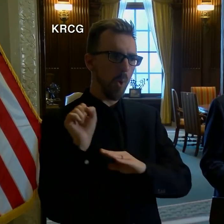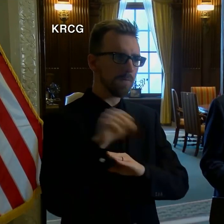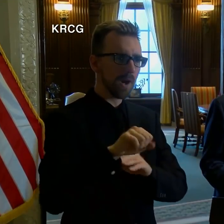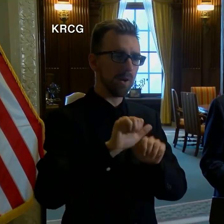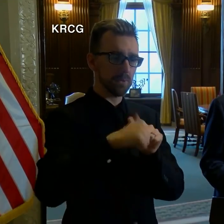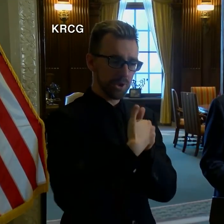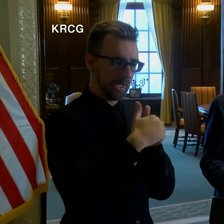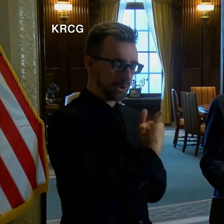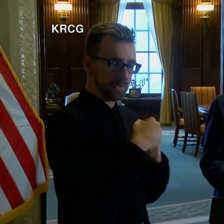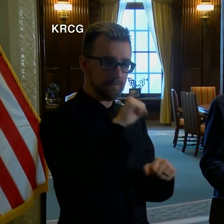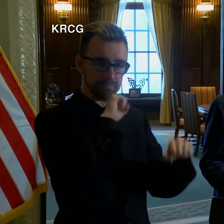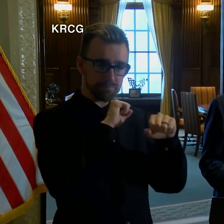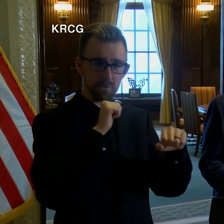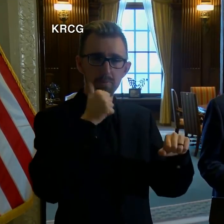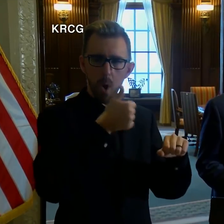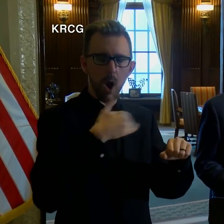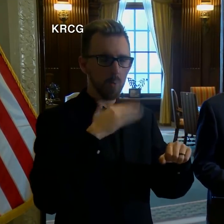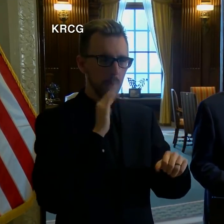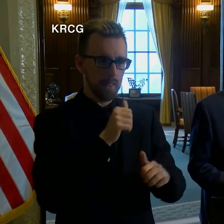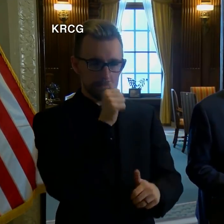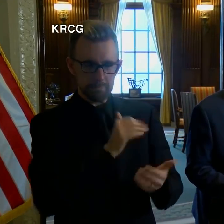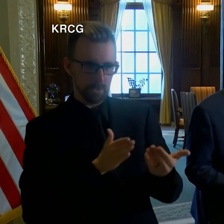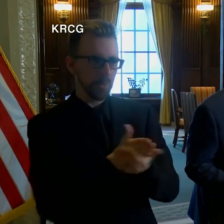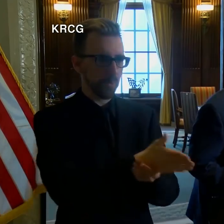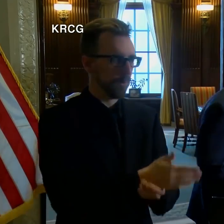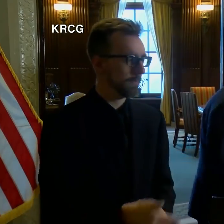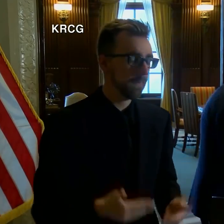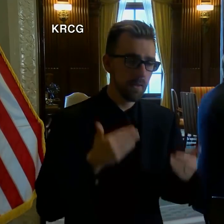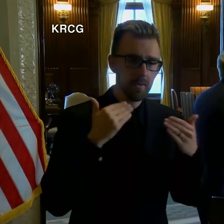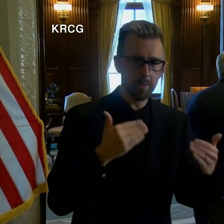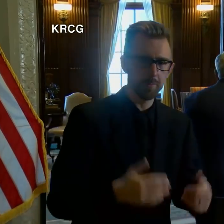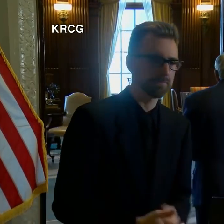challenges of tomorrow. Thank you very much. Thank you.